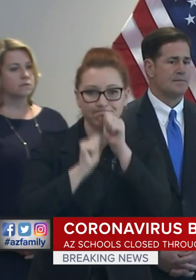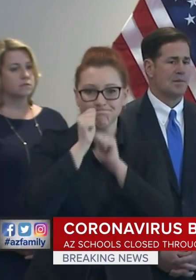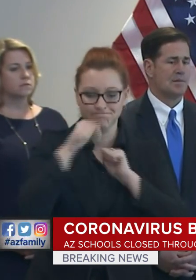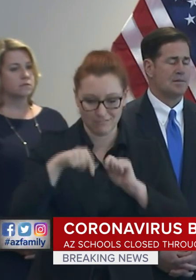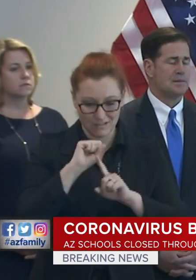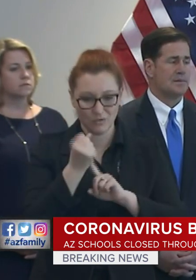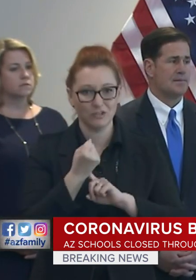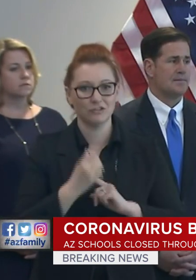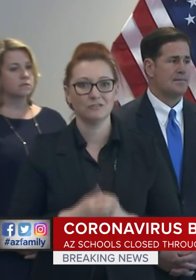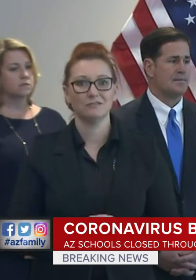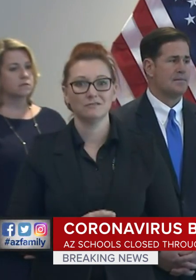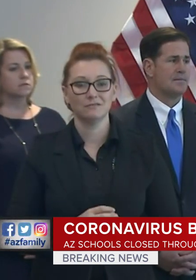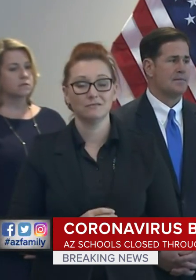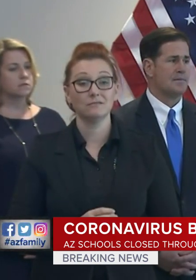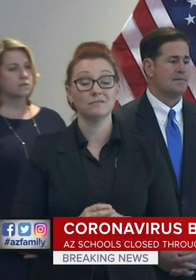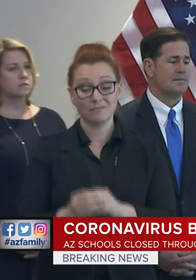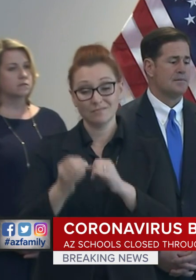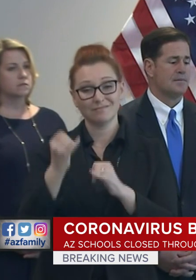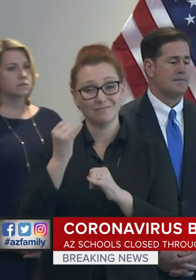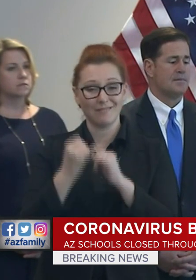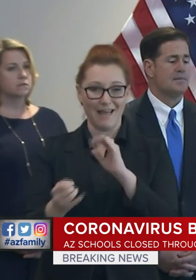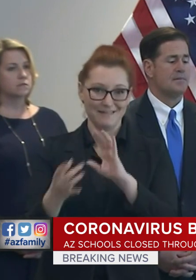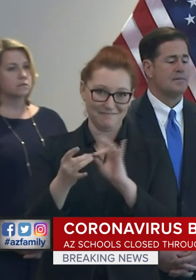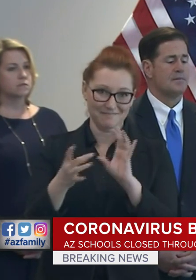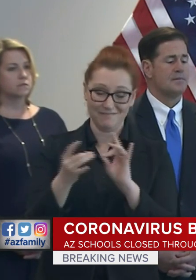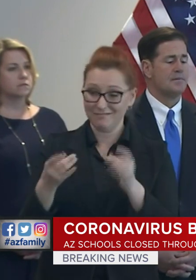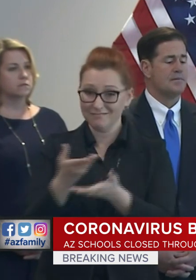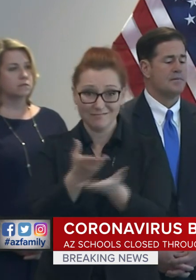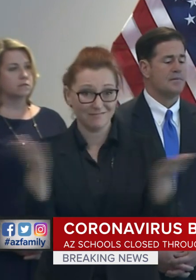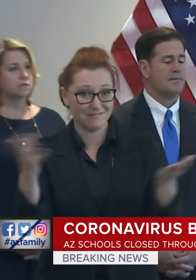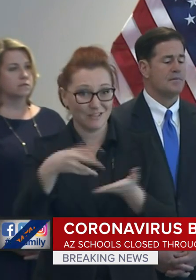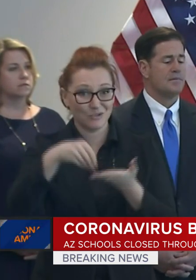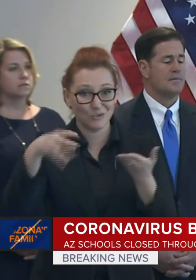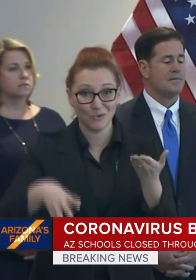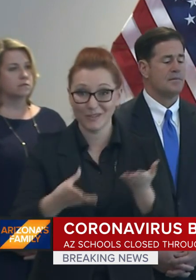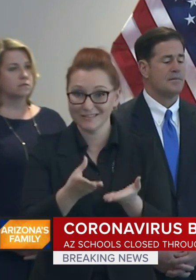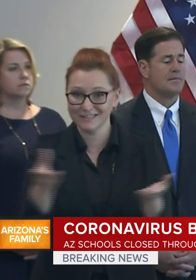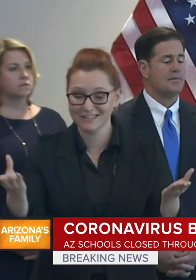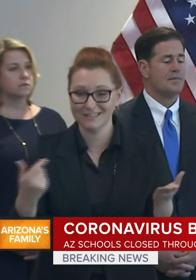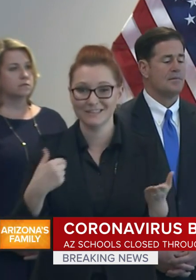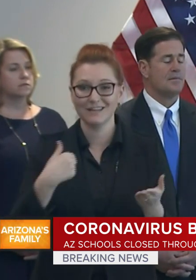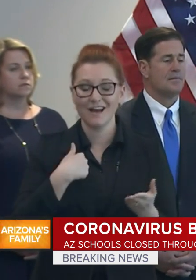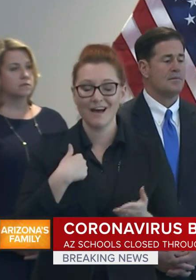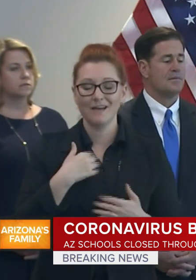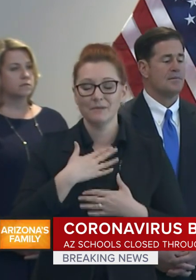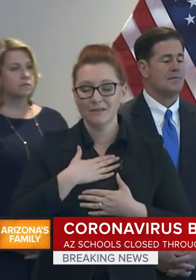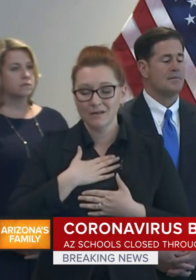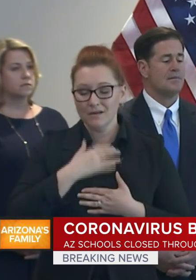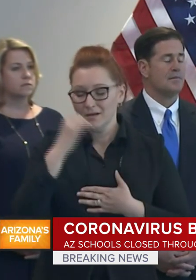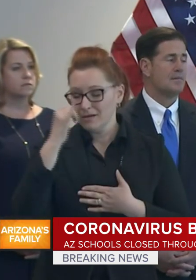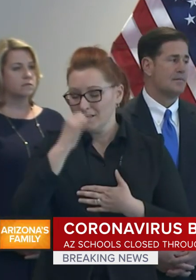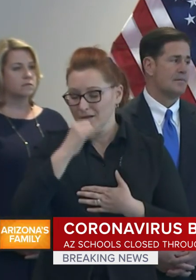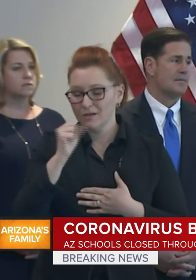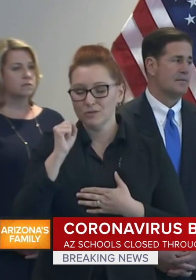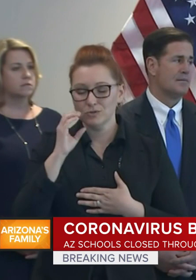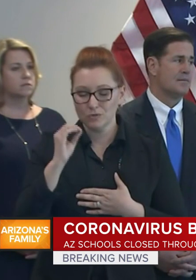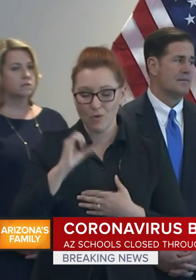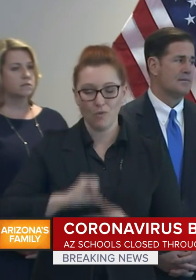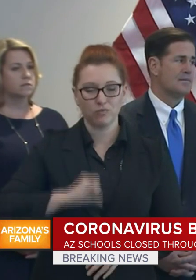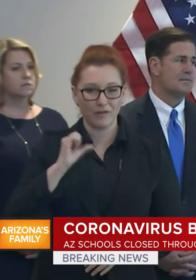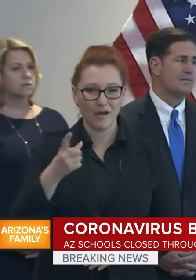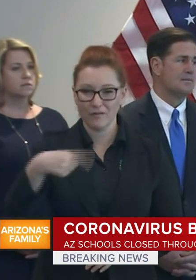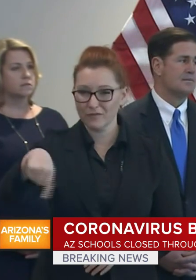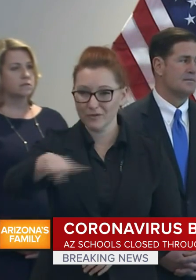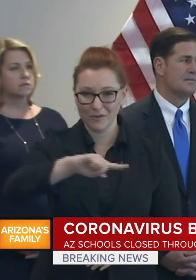Finally, to all of Arizona's students, I could not be prouder of each and every one of you. Although this